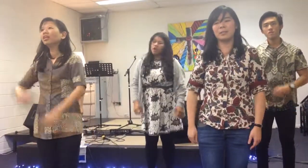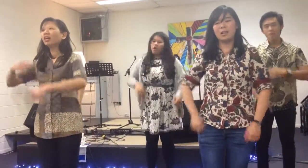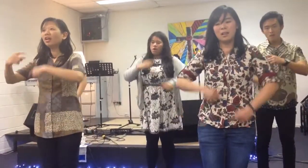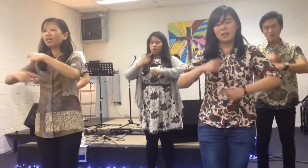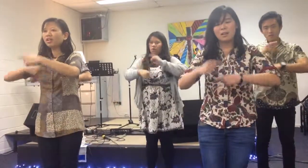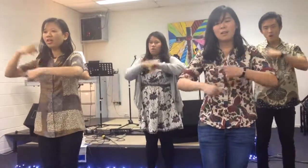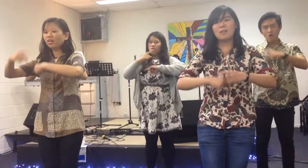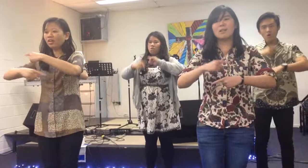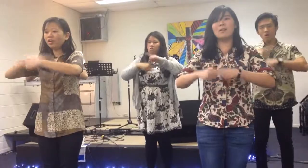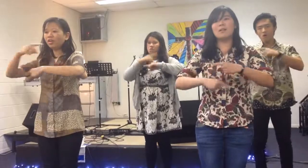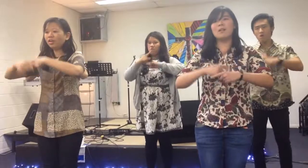Go,